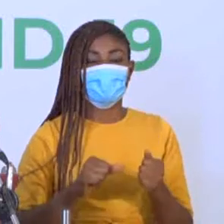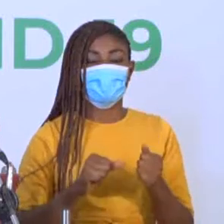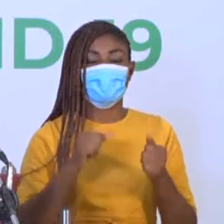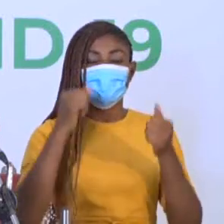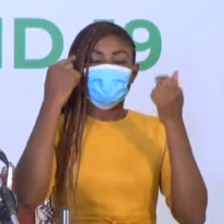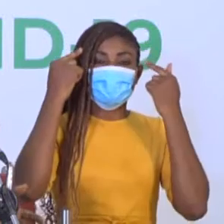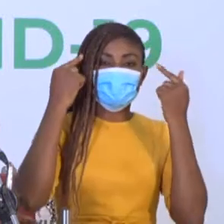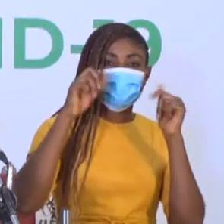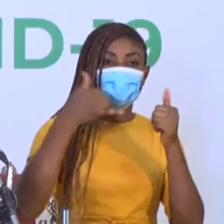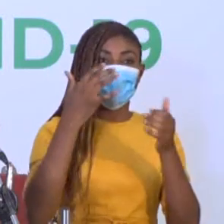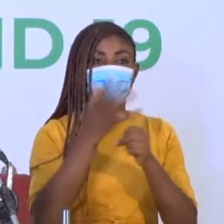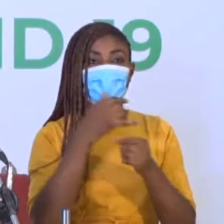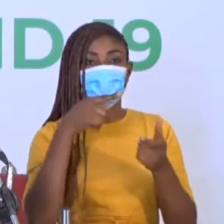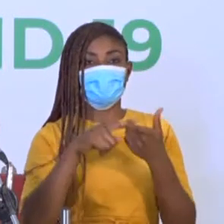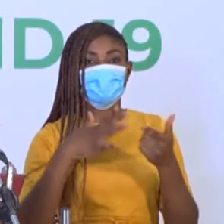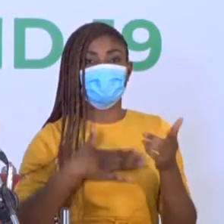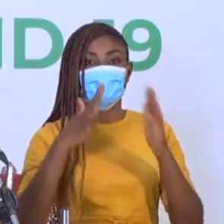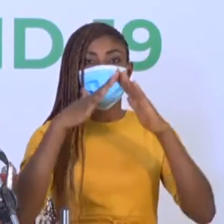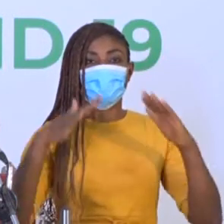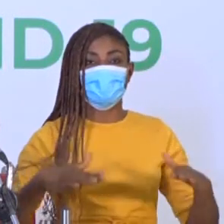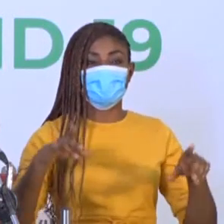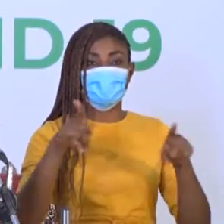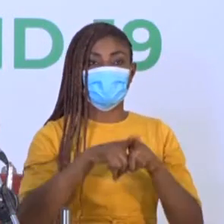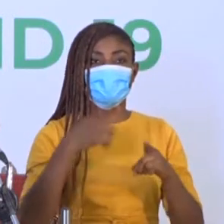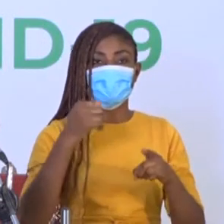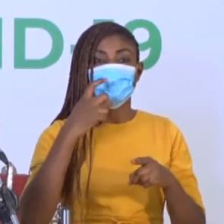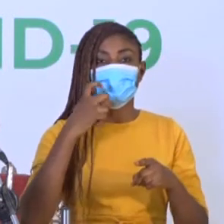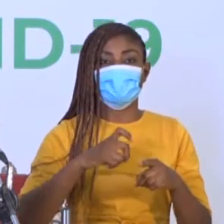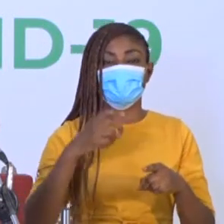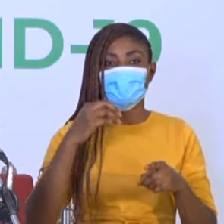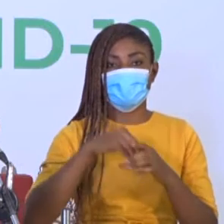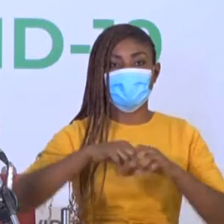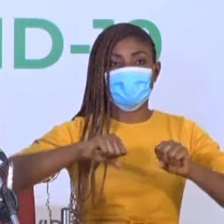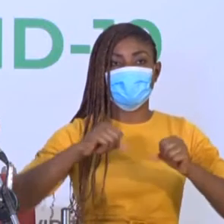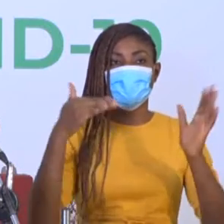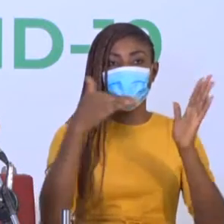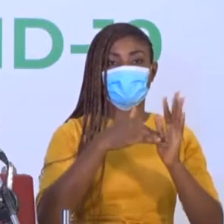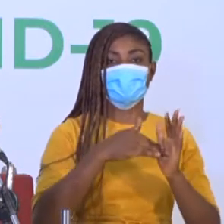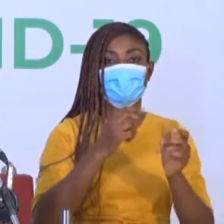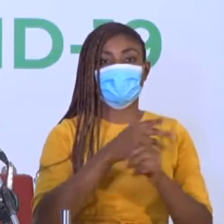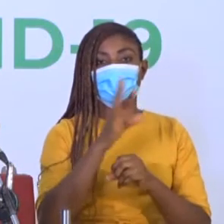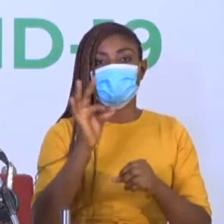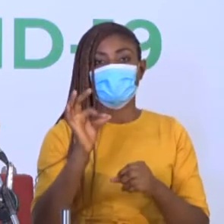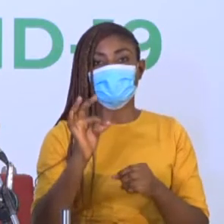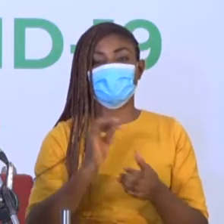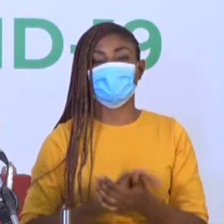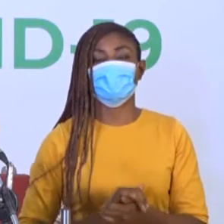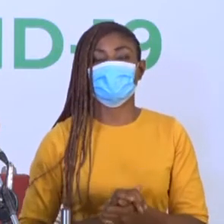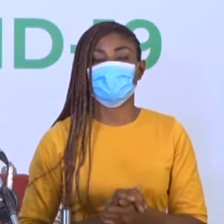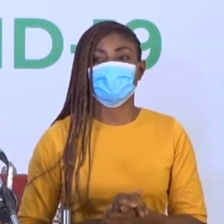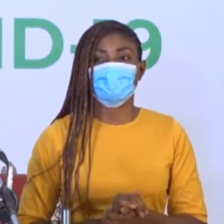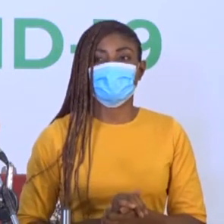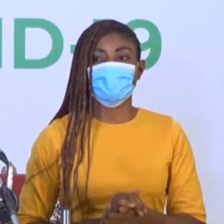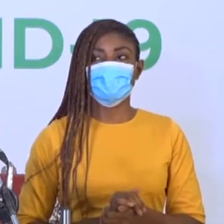The Presidential Task Force on COVID-19 has issued new directives imposing five-weeks restrictions on activities